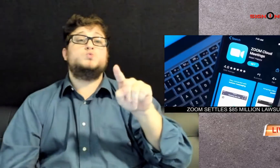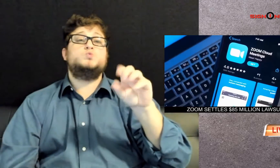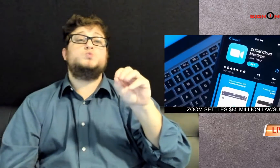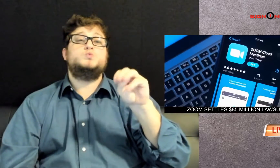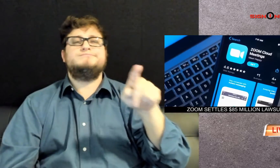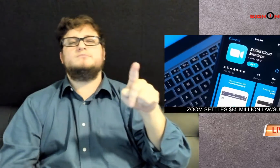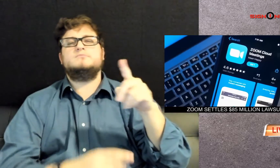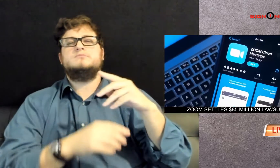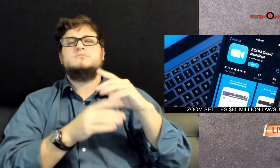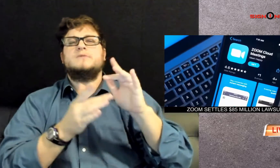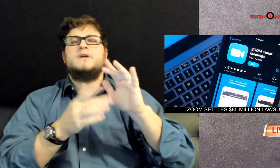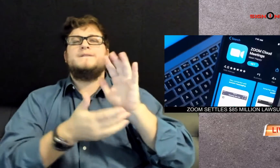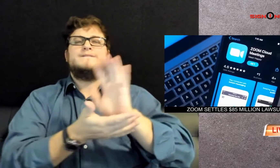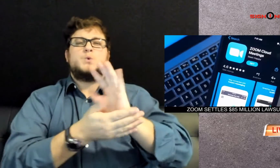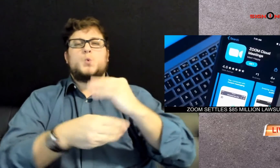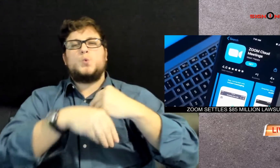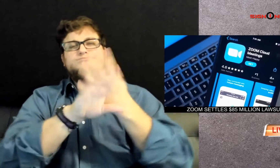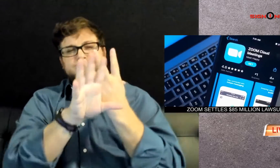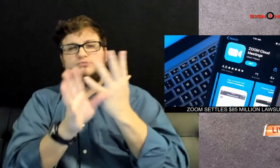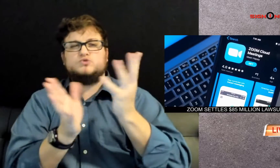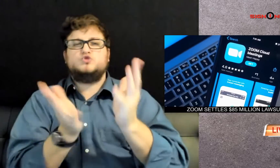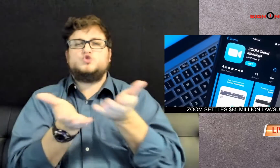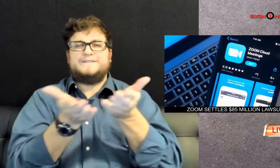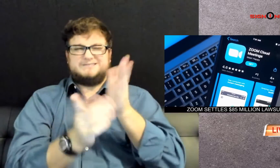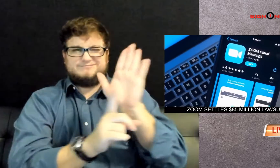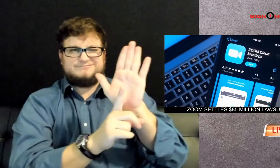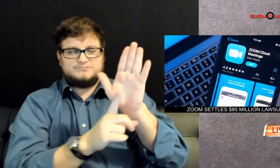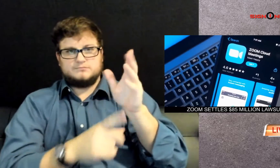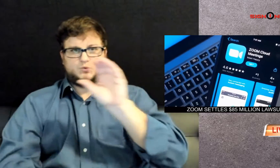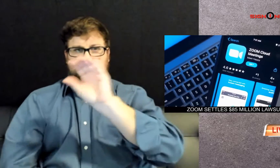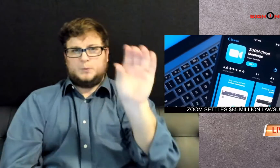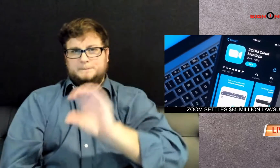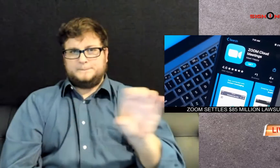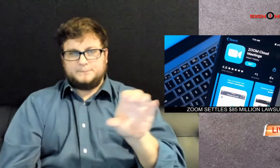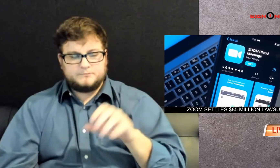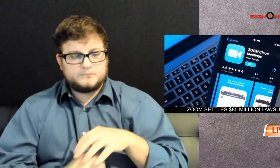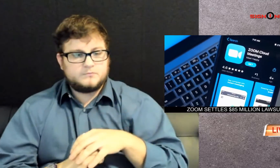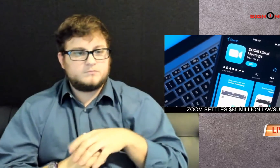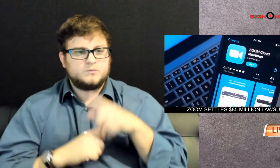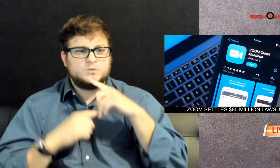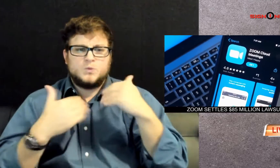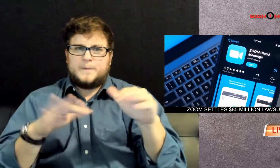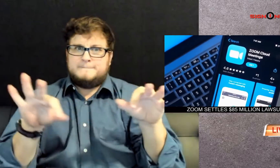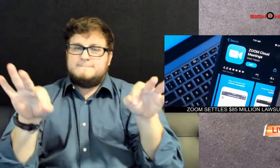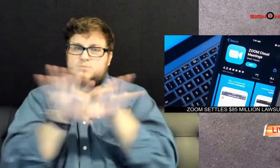The video conferencing service Zoom became essential during the pandemic.